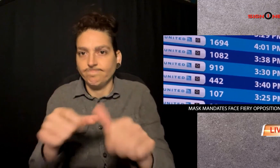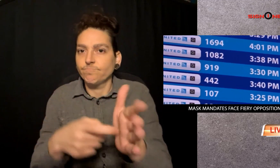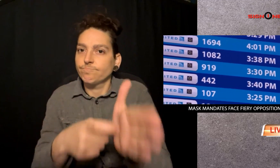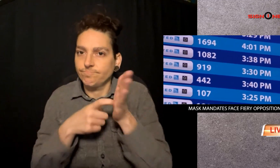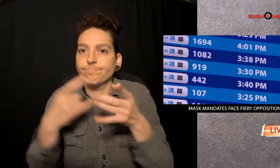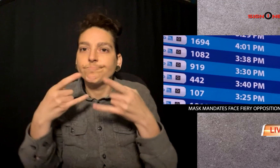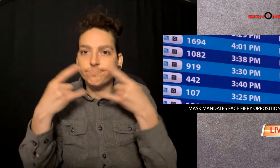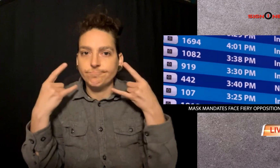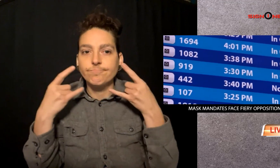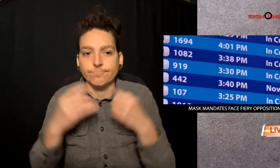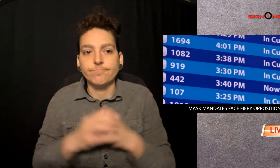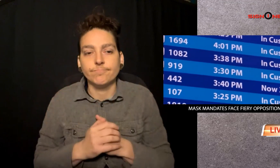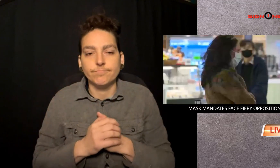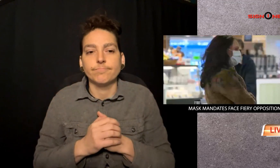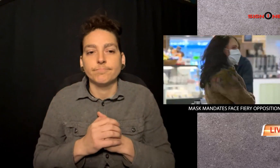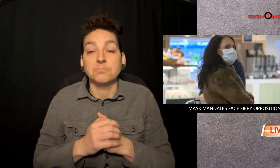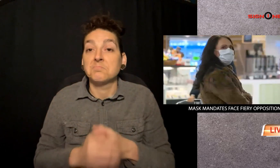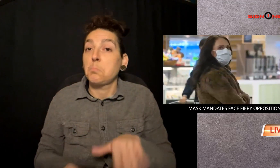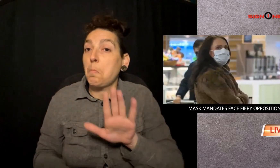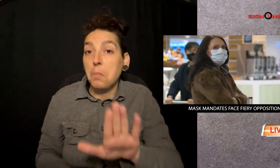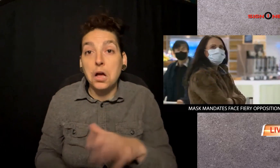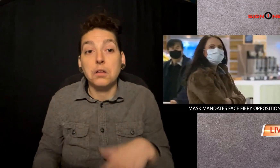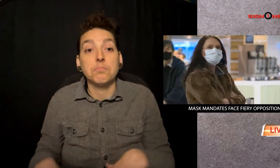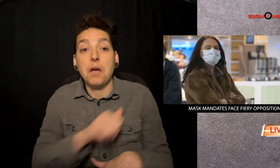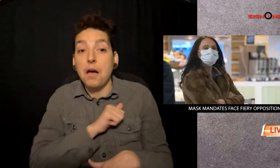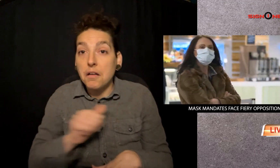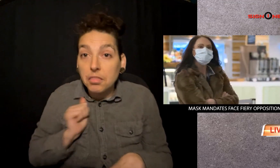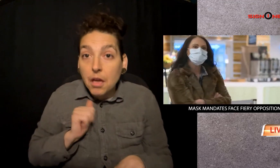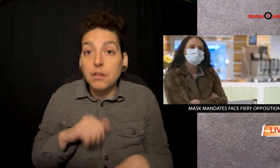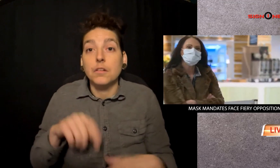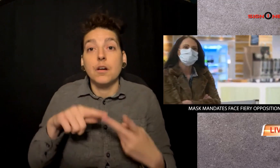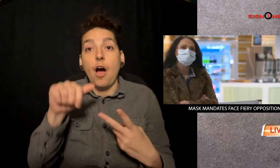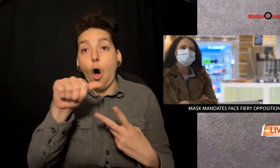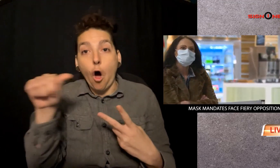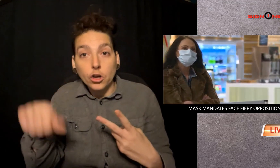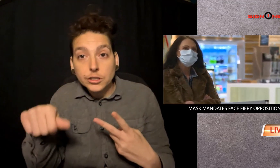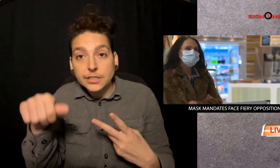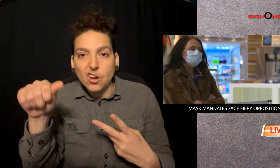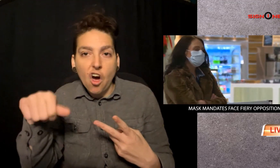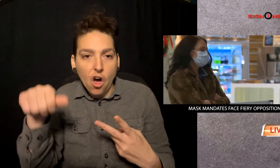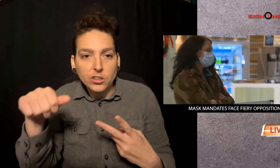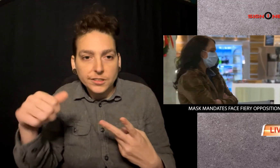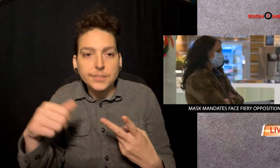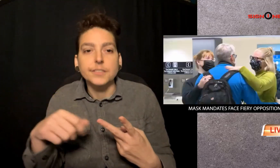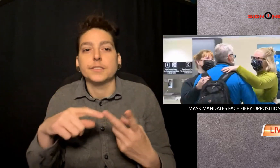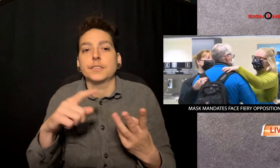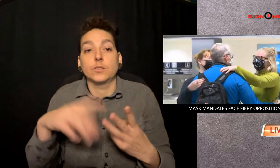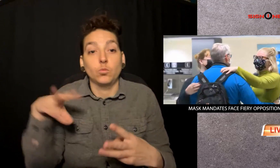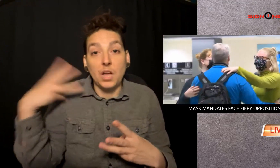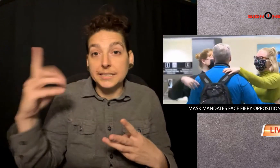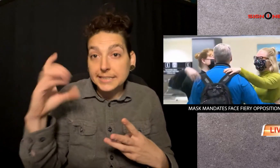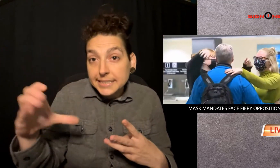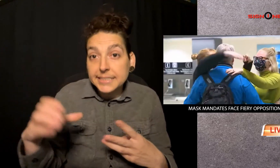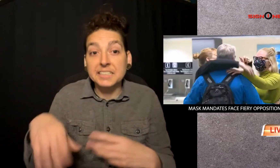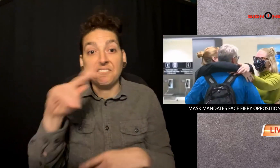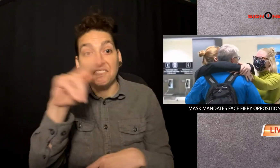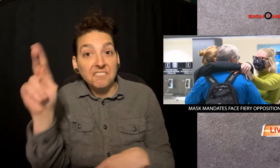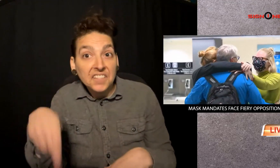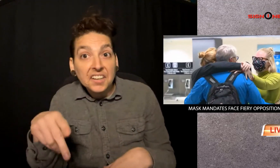requiring masks. But Atlanta, Austin, Washington, D.C., and Philadelphia